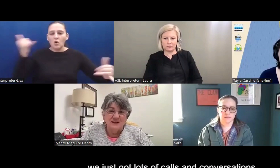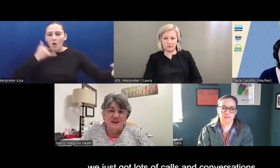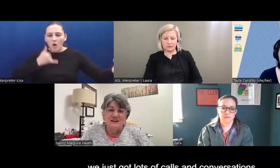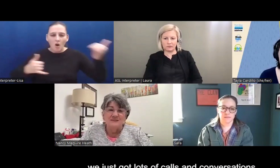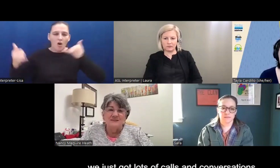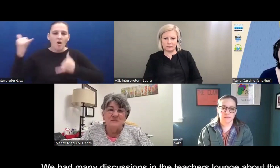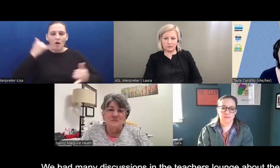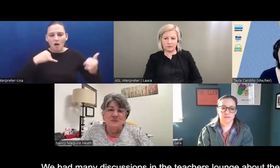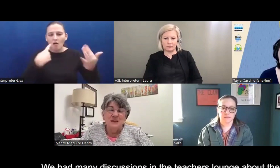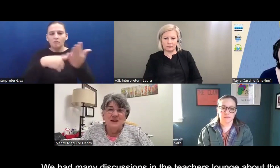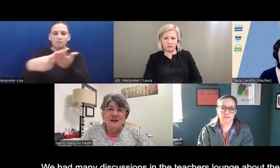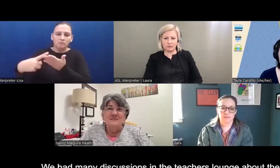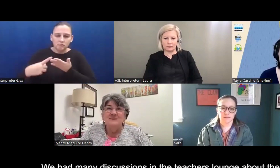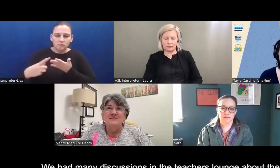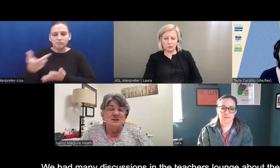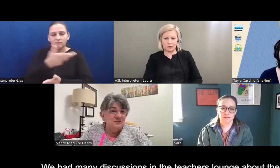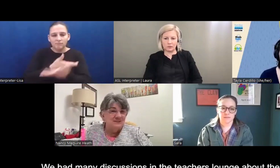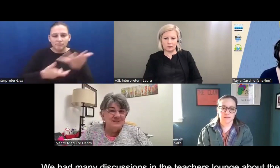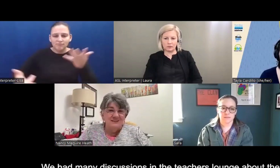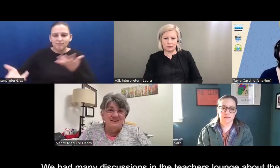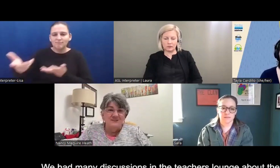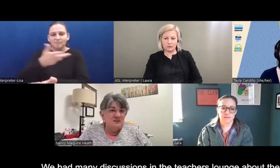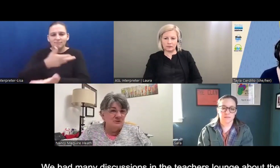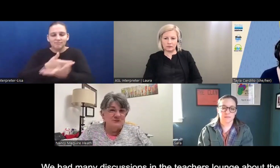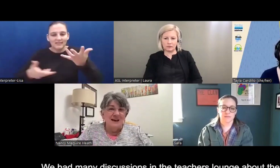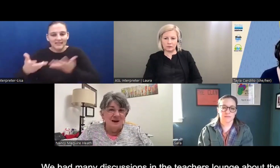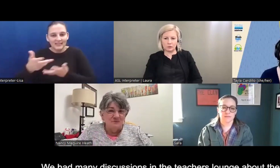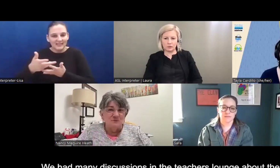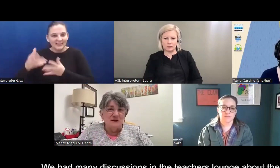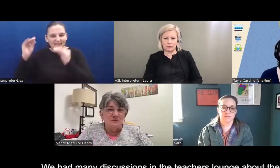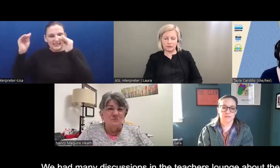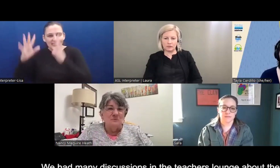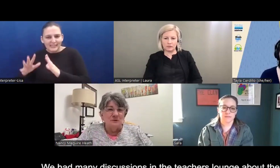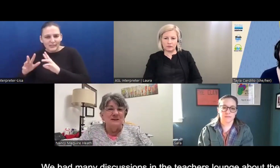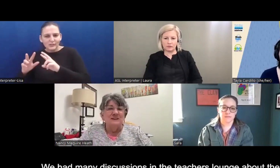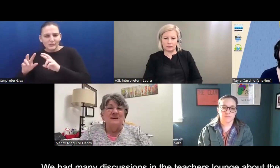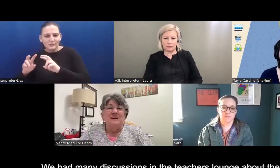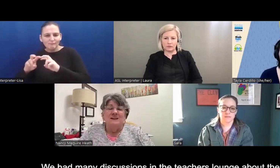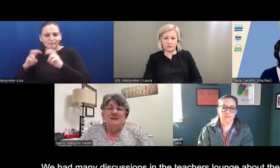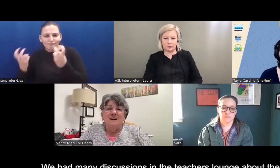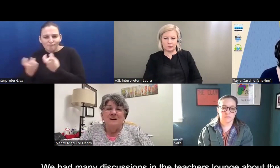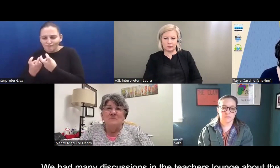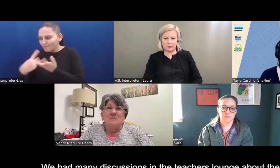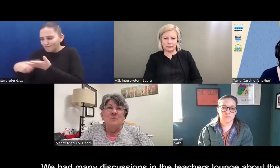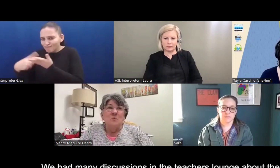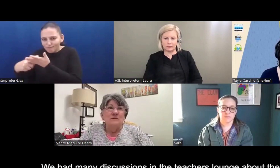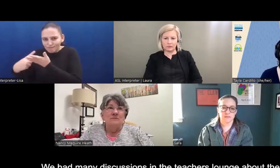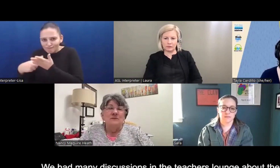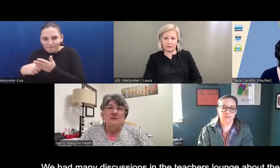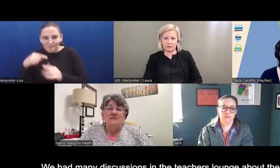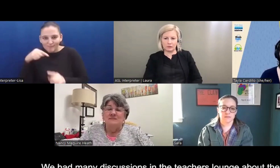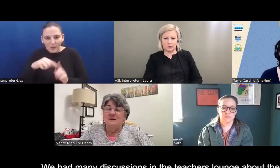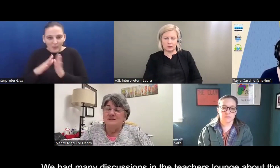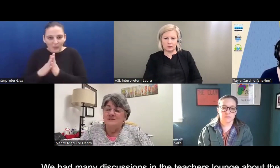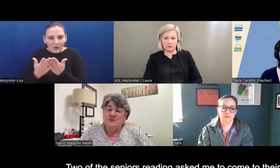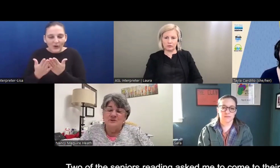and, um, and discussions in the teacher's lounge about the book. And, um, one of the, uh, senior,